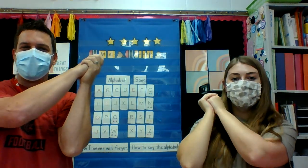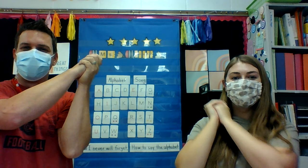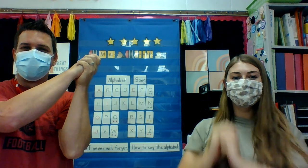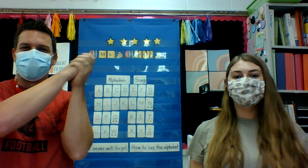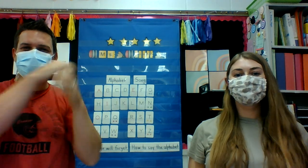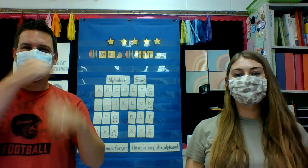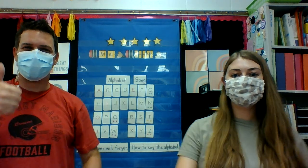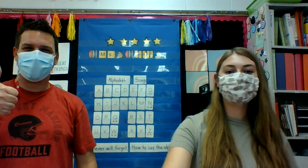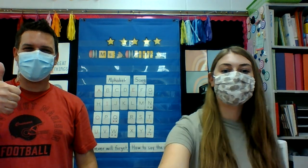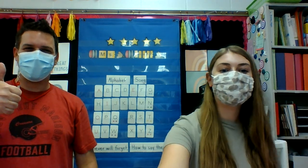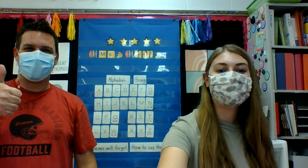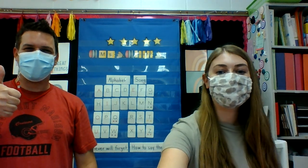Good job.